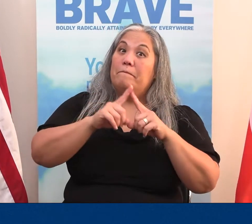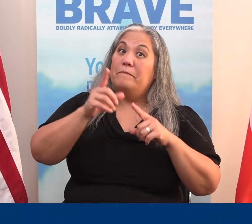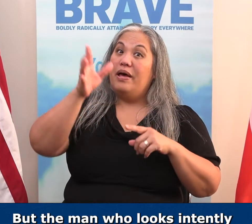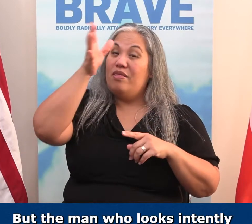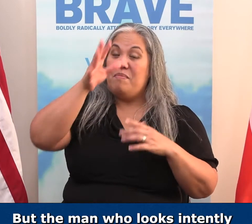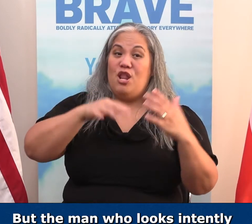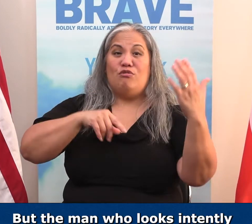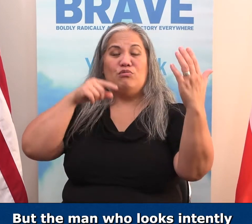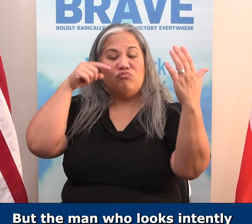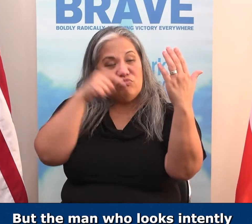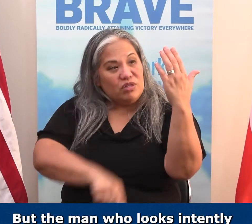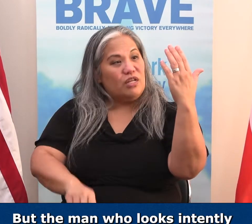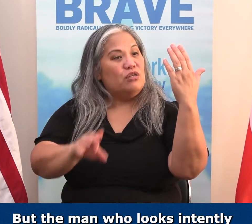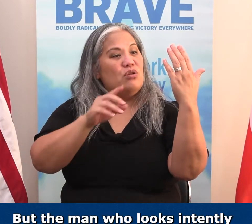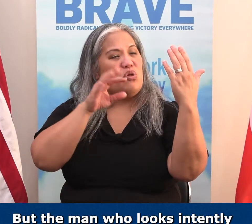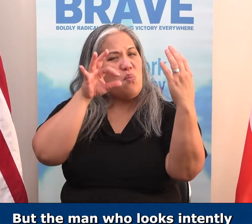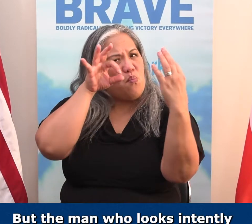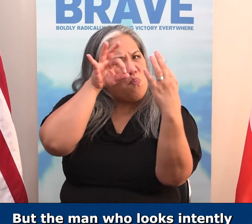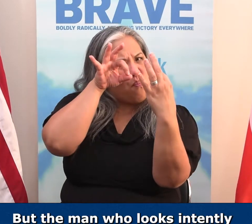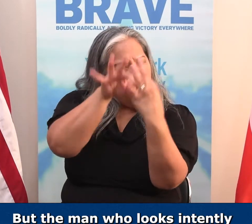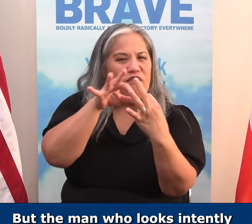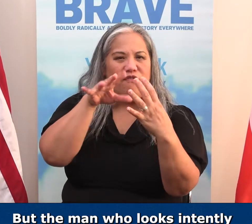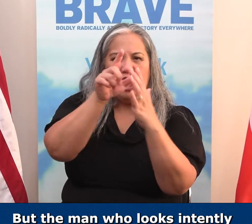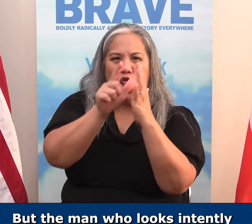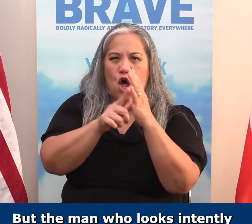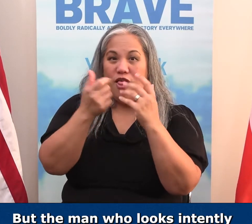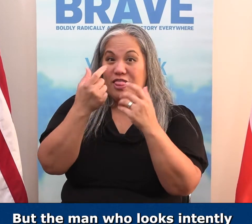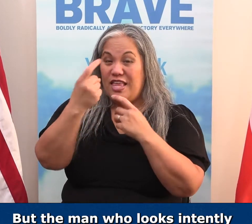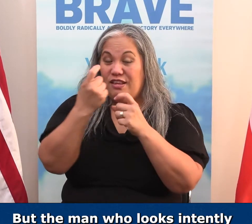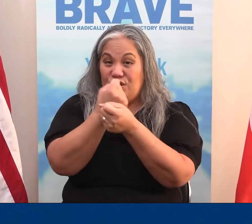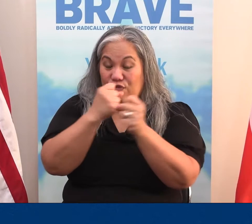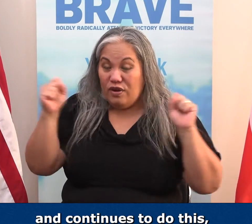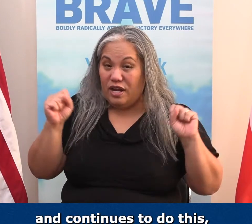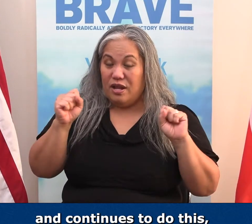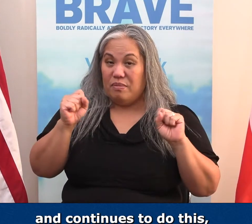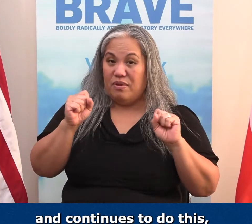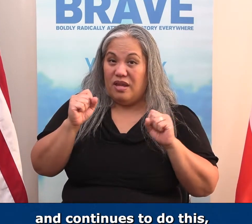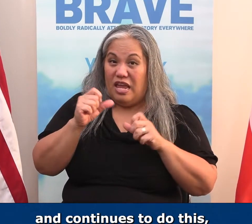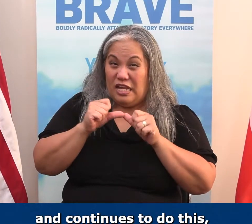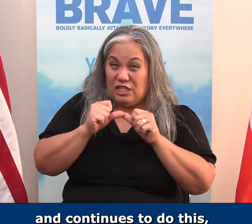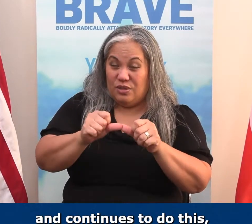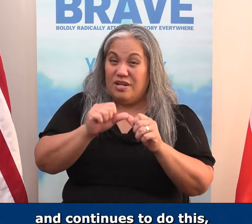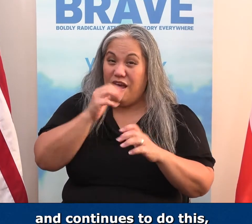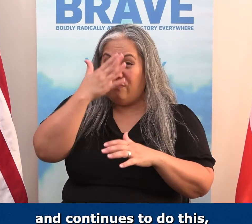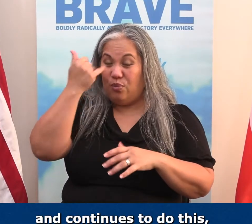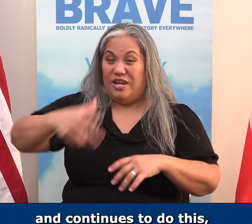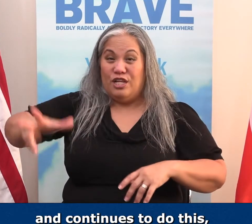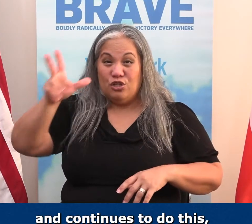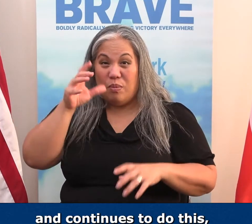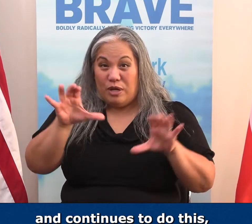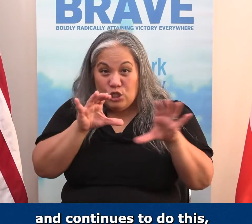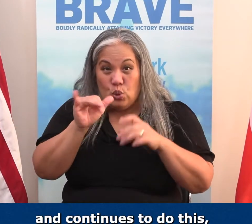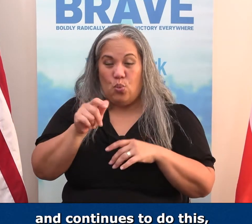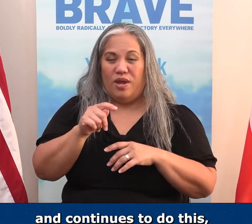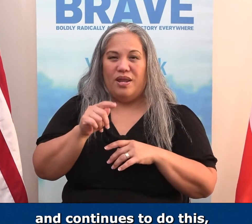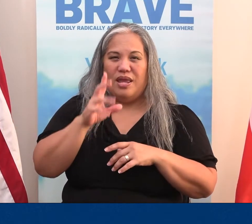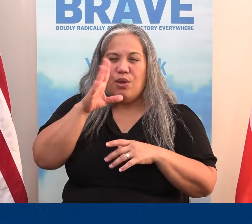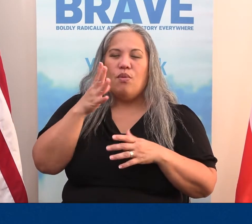But the man who looks intently into the perfect law that gives freedom, and continues to do this, not forgetting what he has heard, but doing it, he